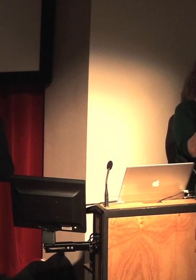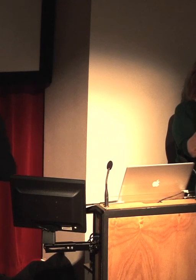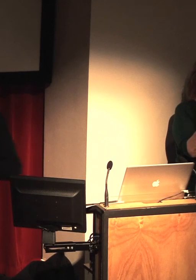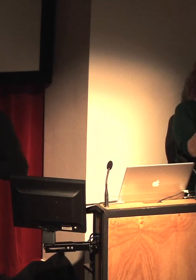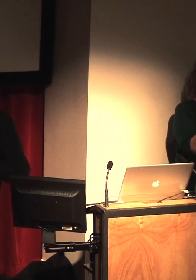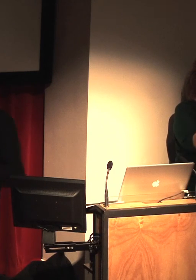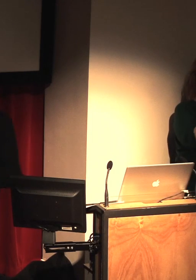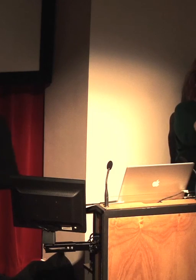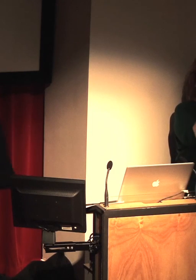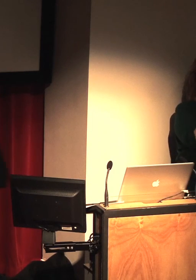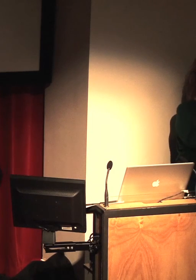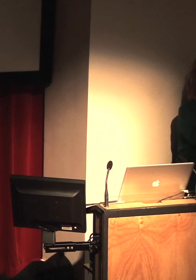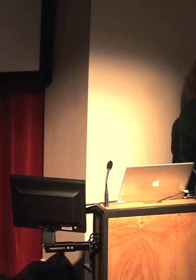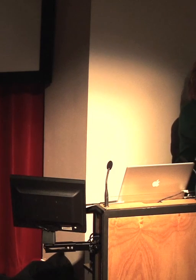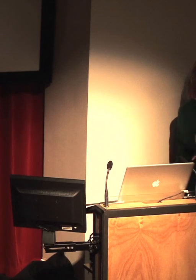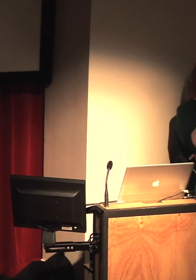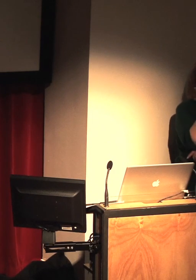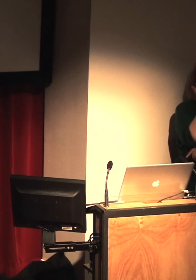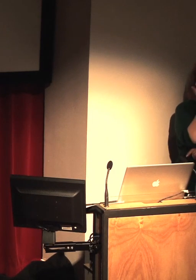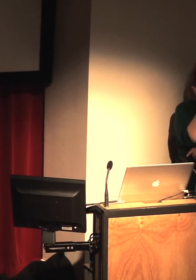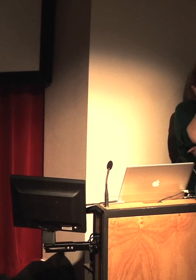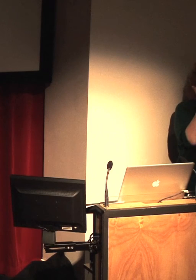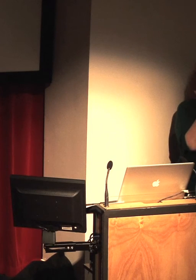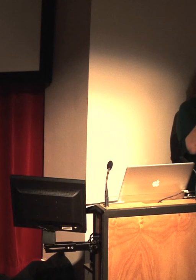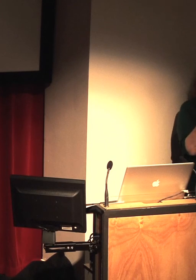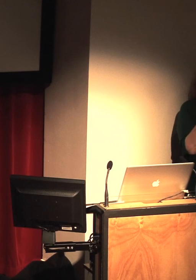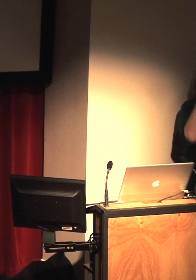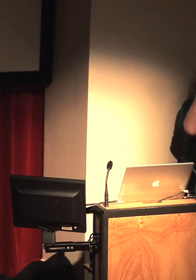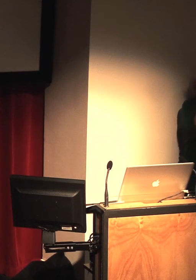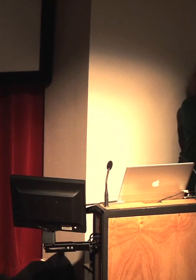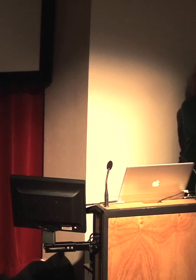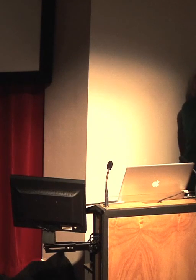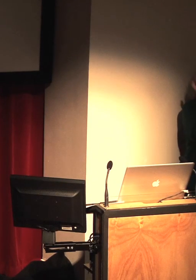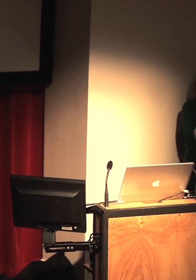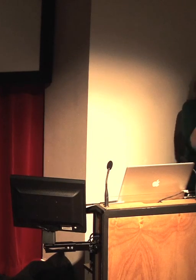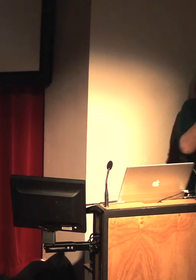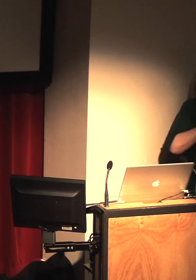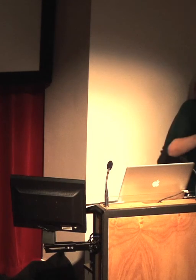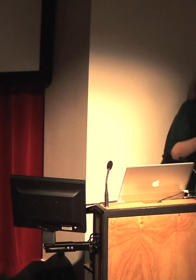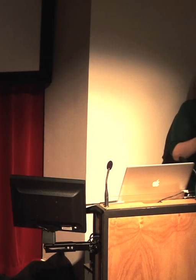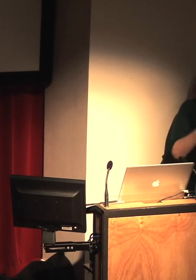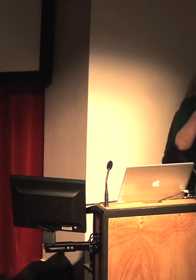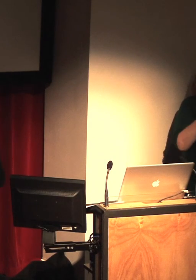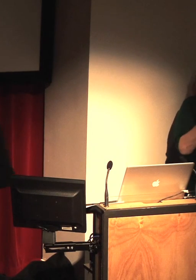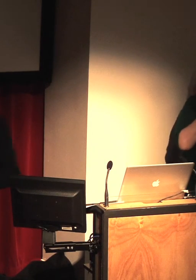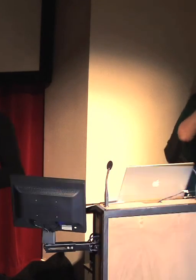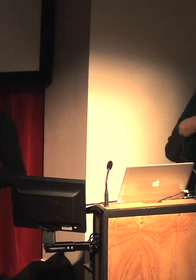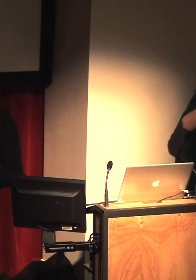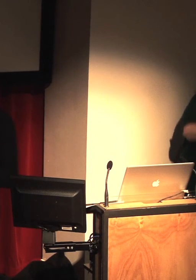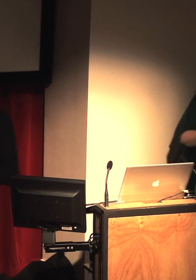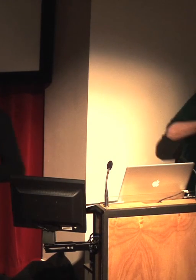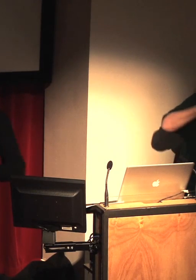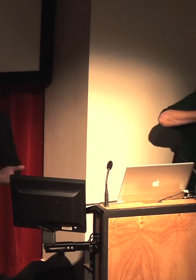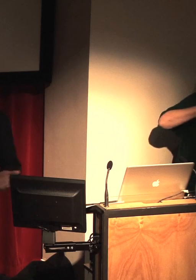think about it and go back and pick up that shot that gets in close. And so you might have to get whoever's doing it to repeat the action or whatever.